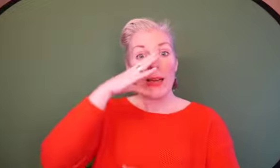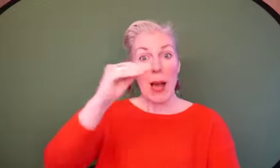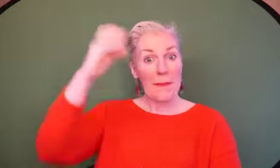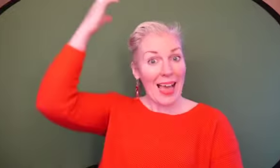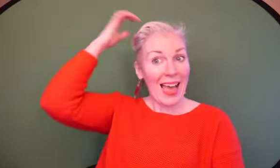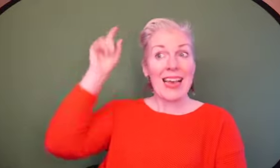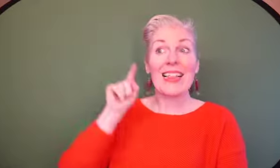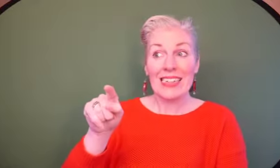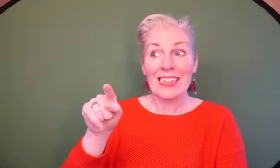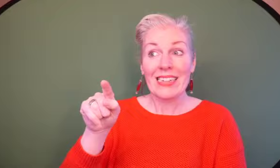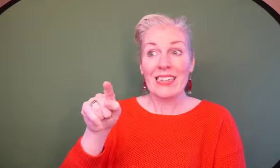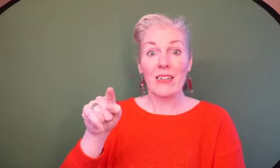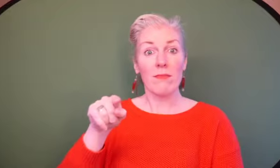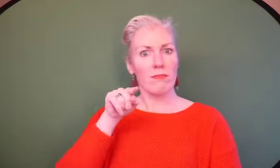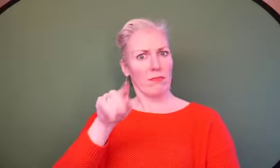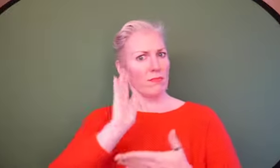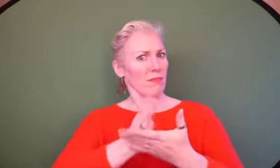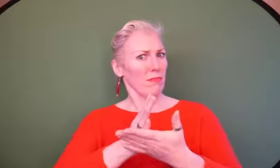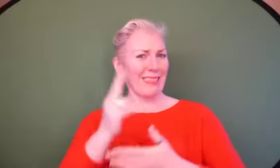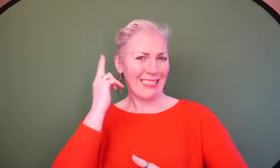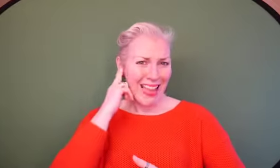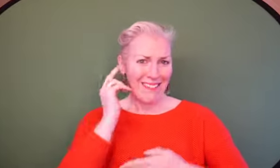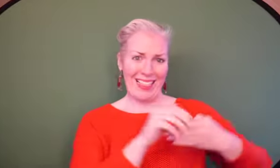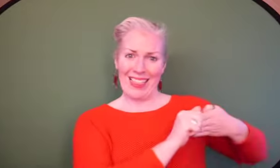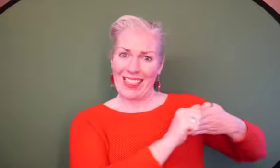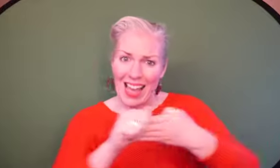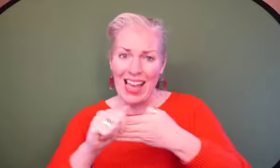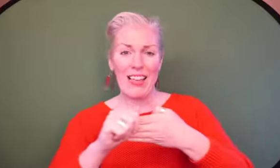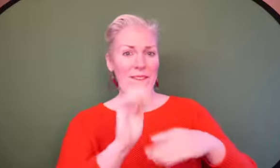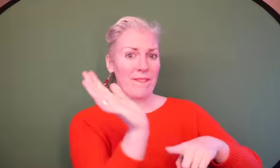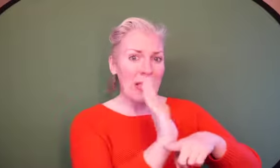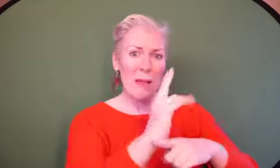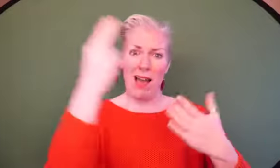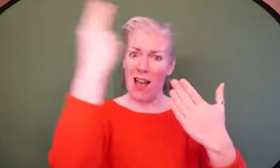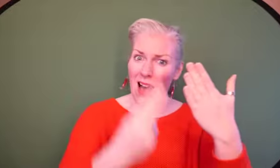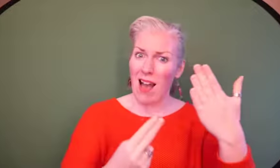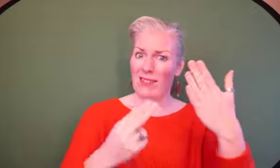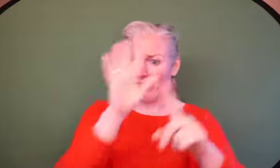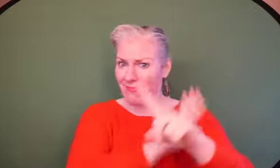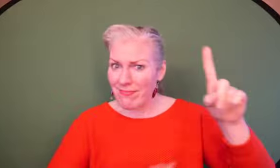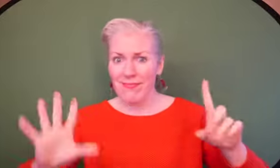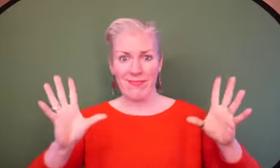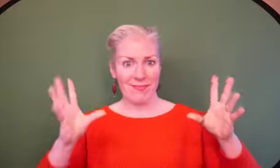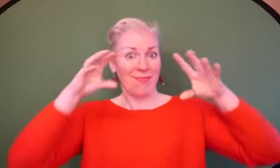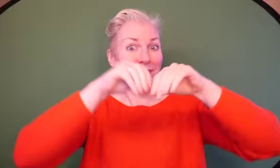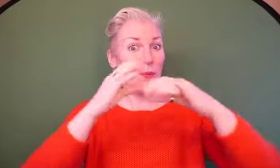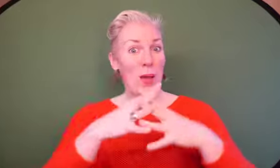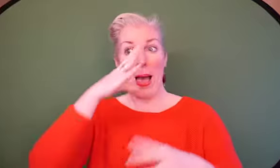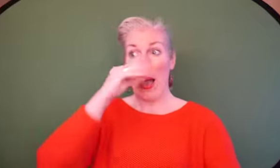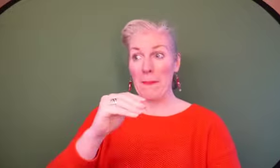I'm so happy to be here. I'm so happy to be here. If you to know